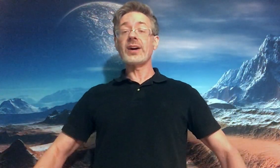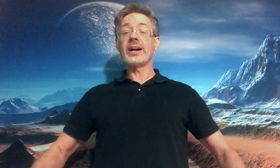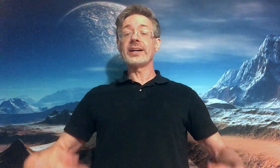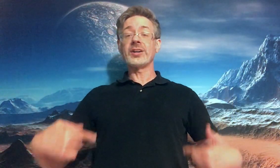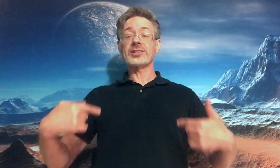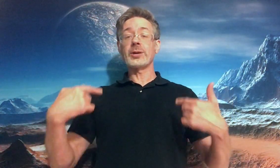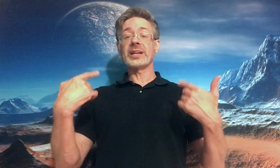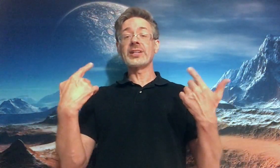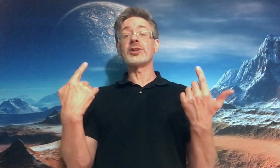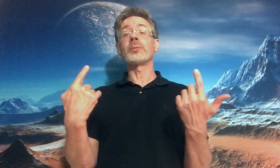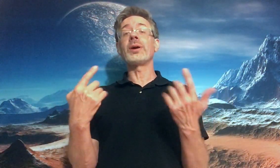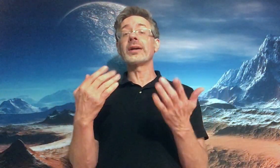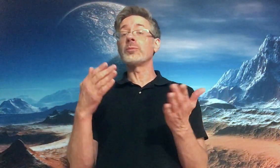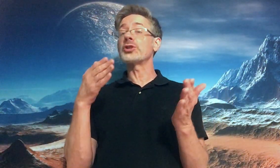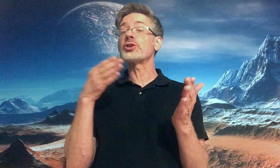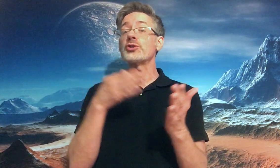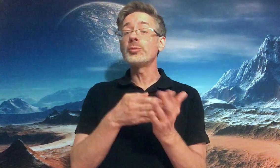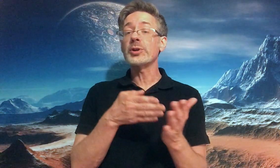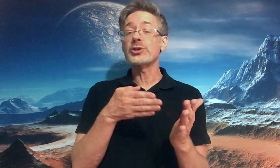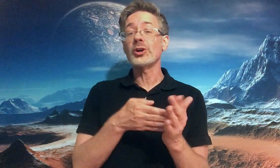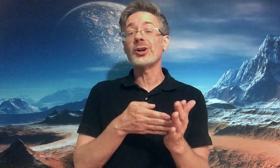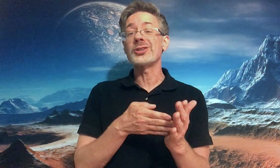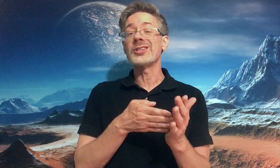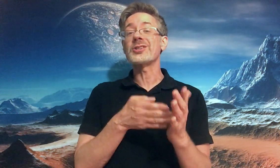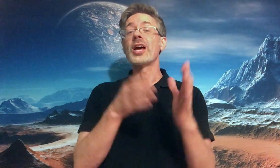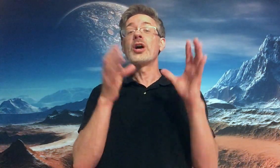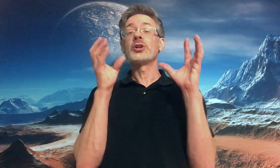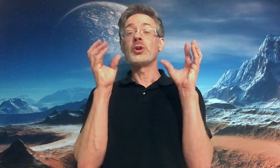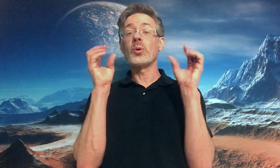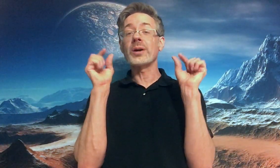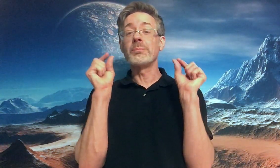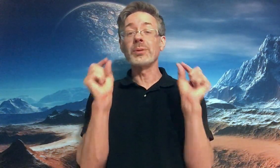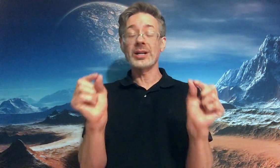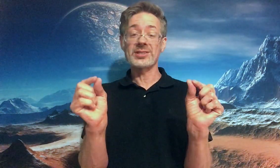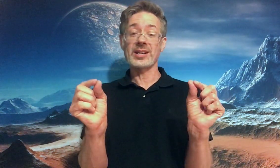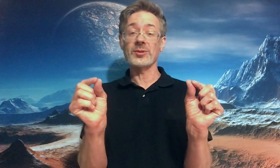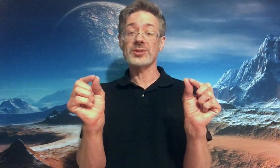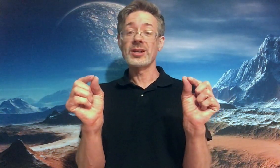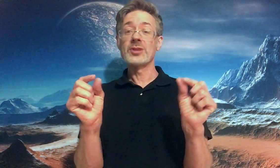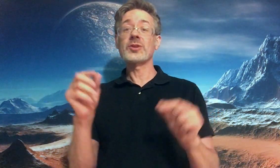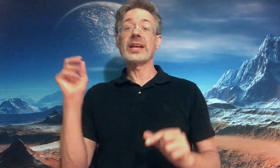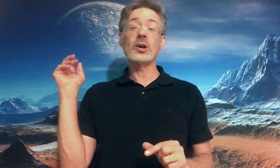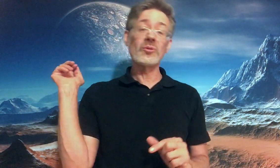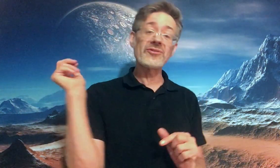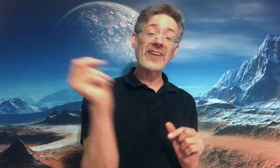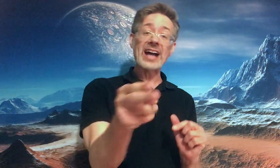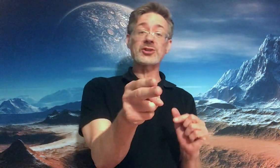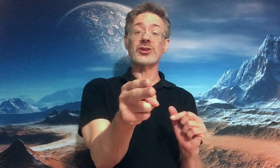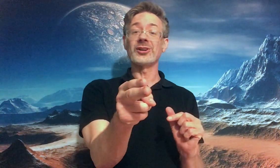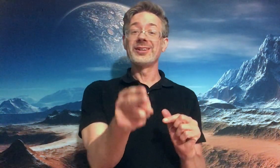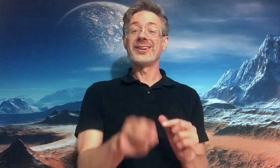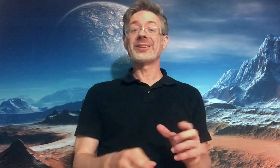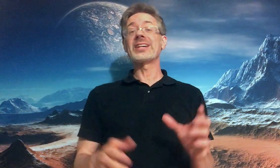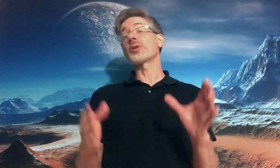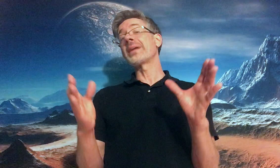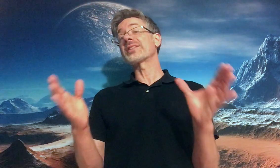ions coming into your body, which supercharges your blood cells. So they go faster. Okay? So it makes